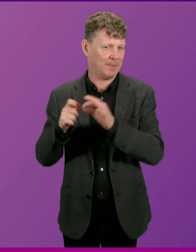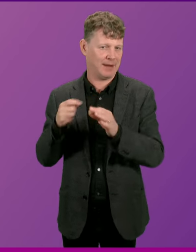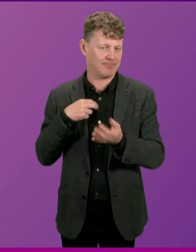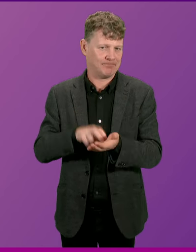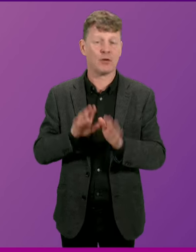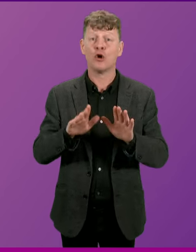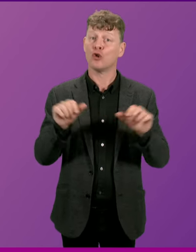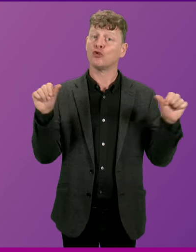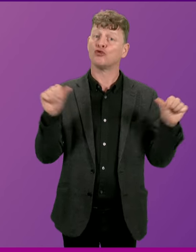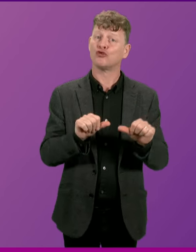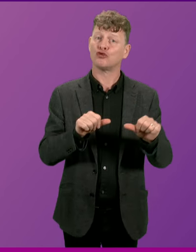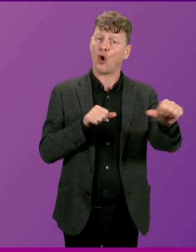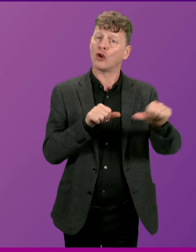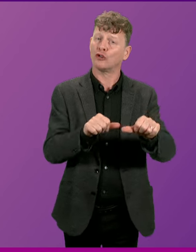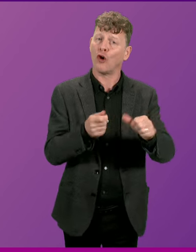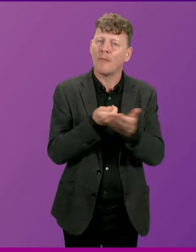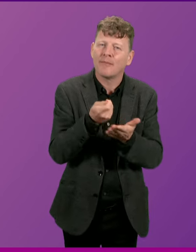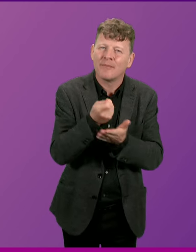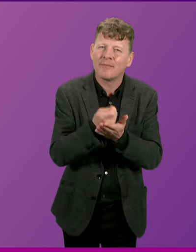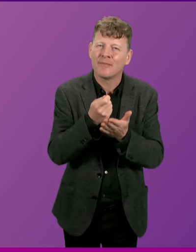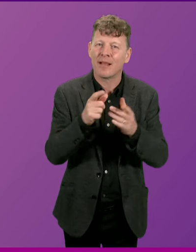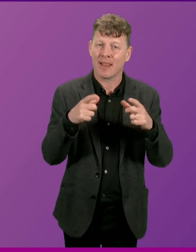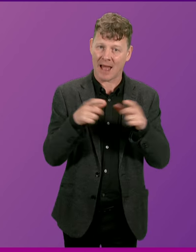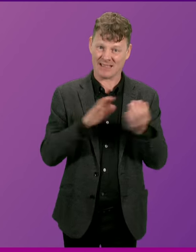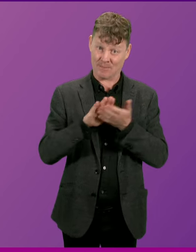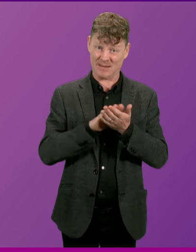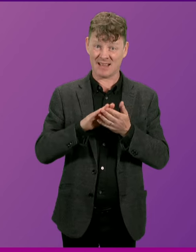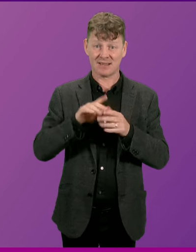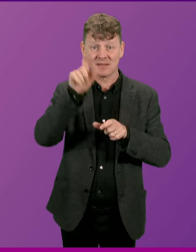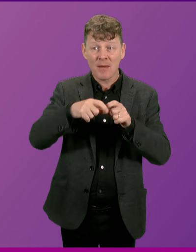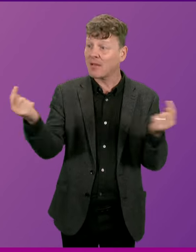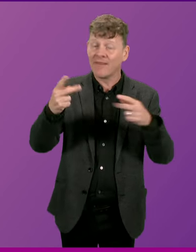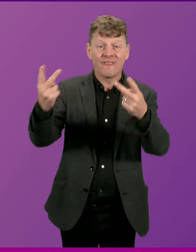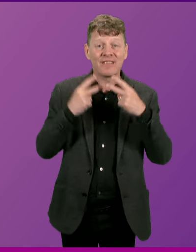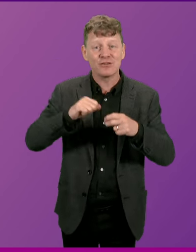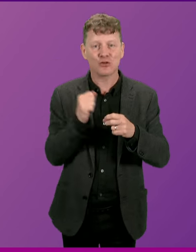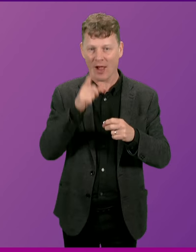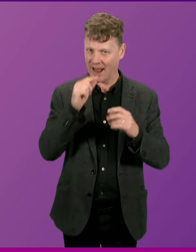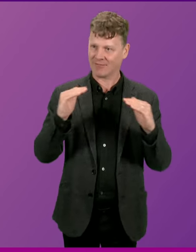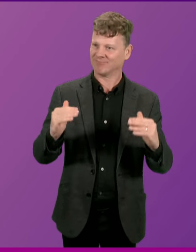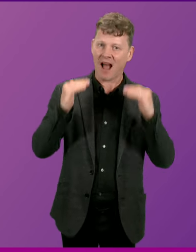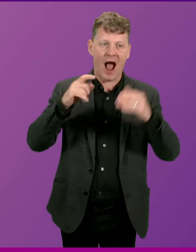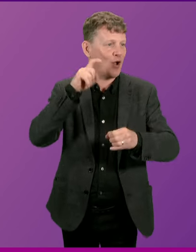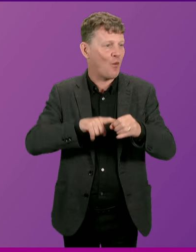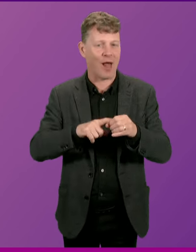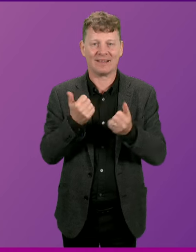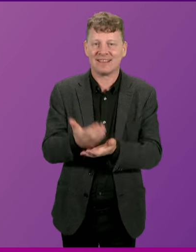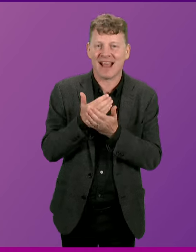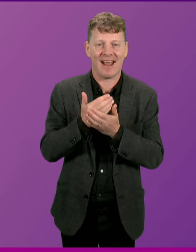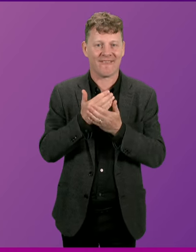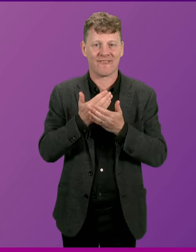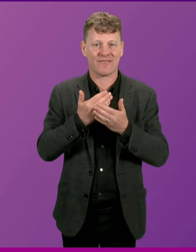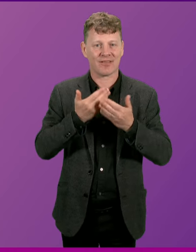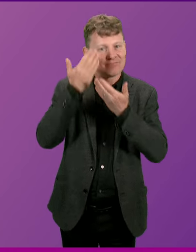licensing scheme is aimed at ensuring that everyone coming to Scotland can be assured of safe, high-quality accommodation. That is especially important